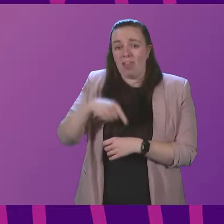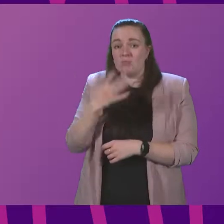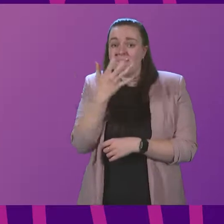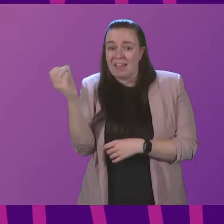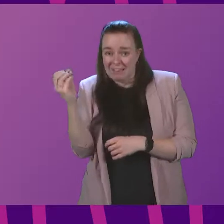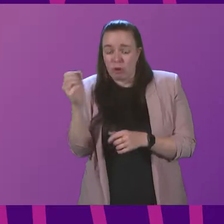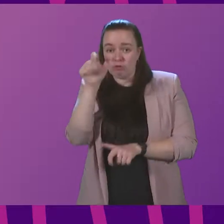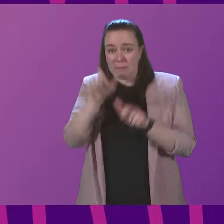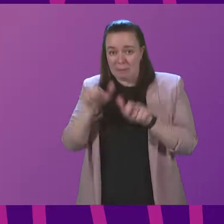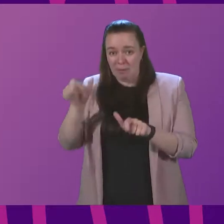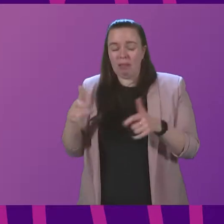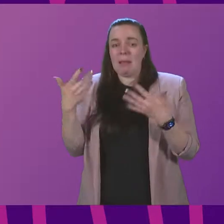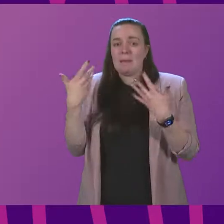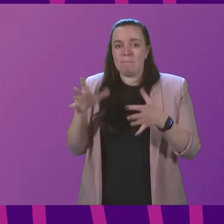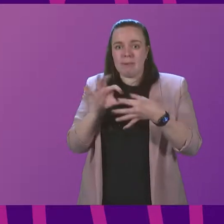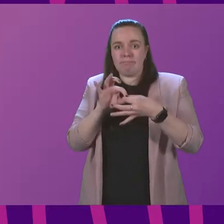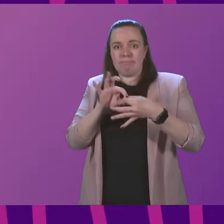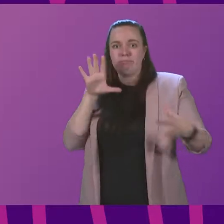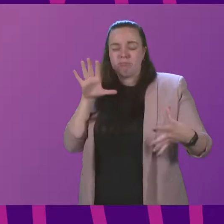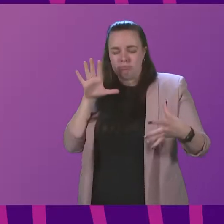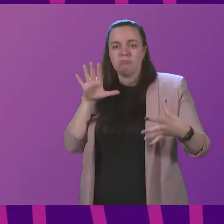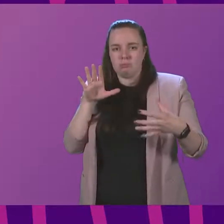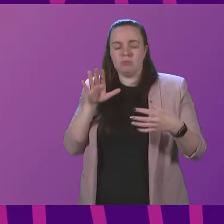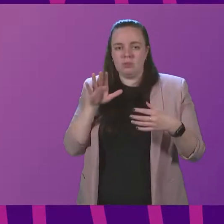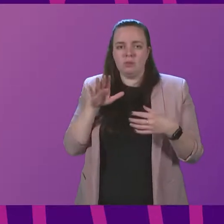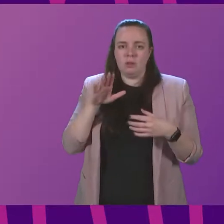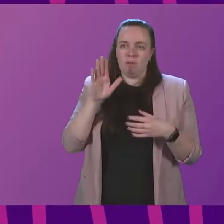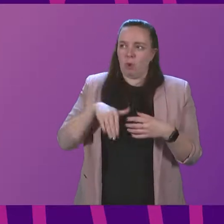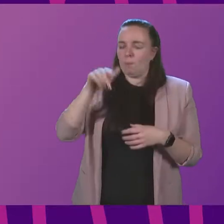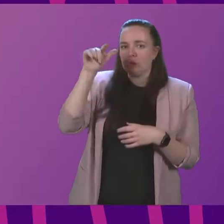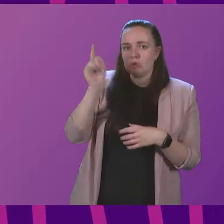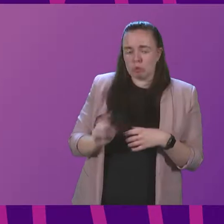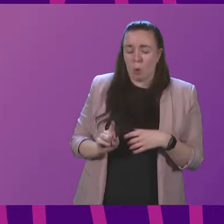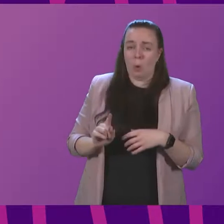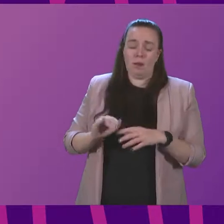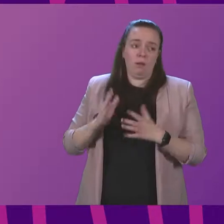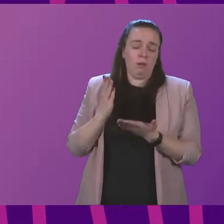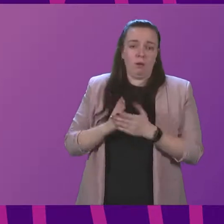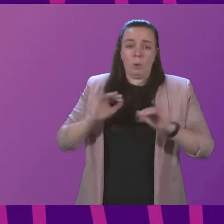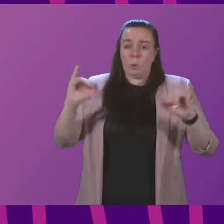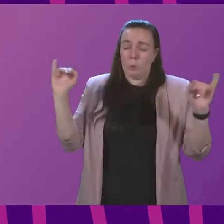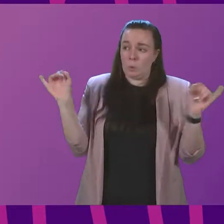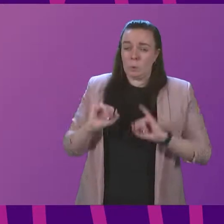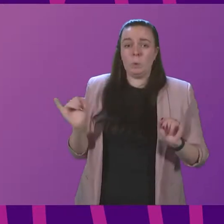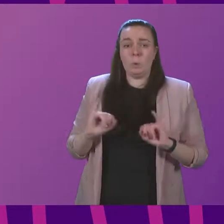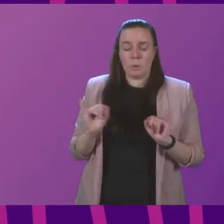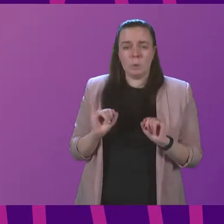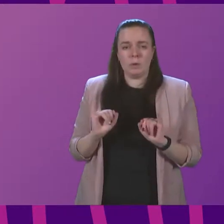who have been disconnected by a storm of incredible ferocity.